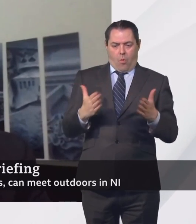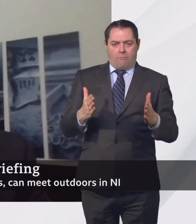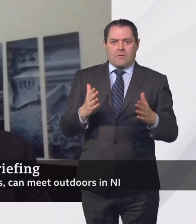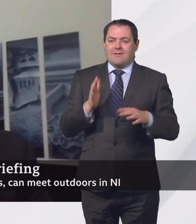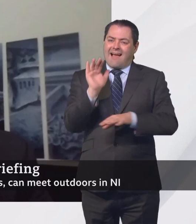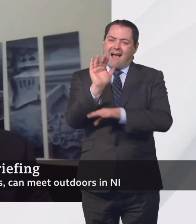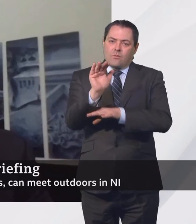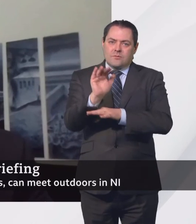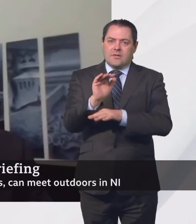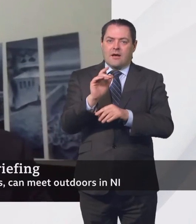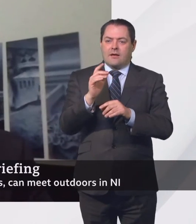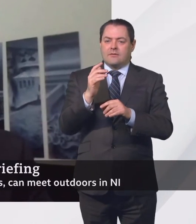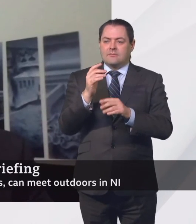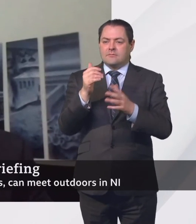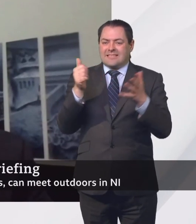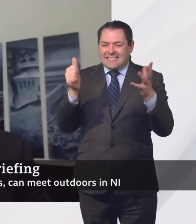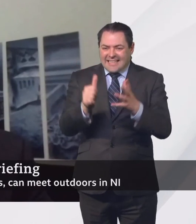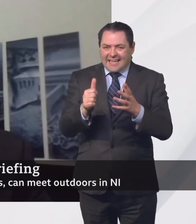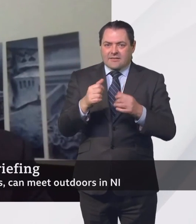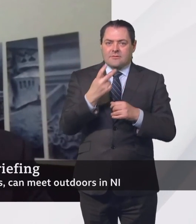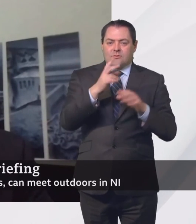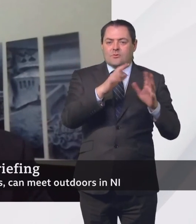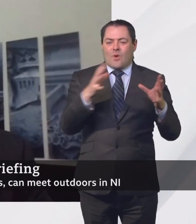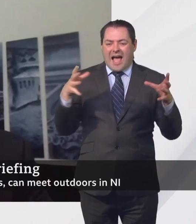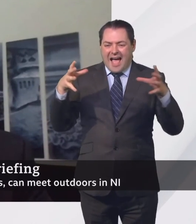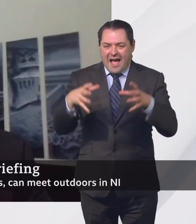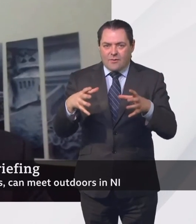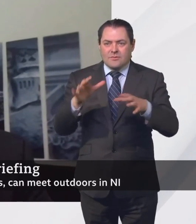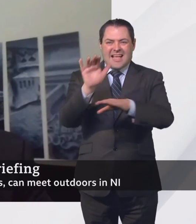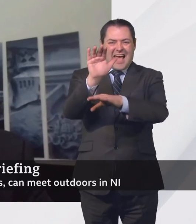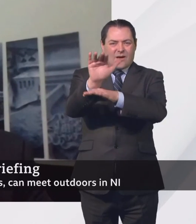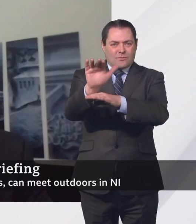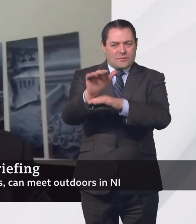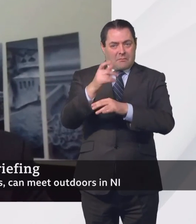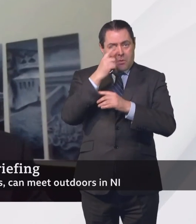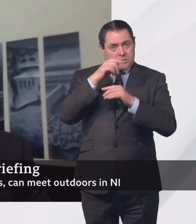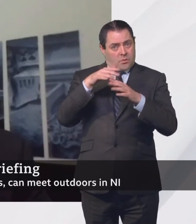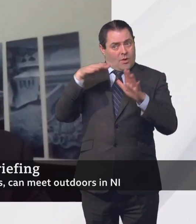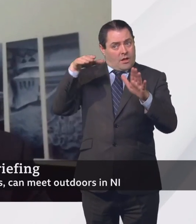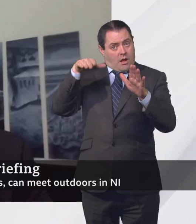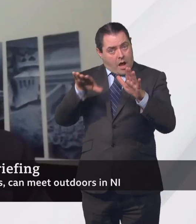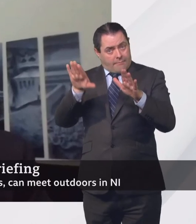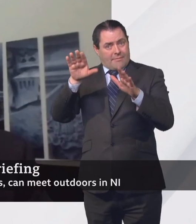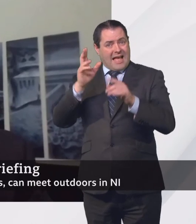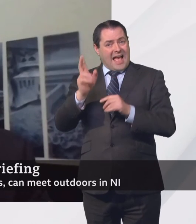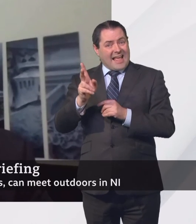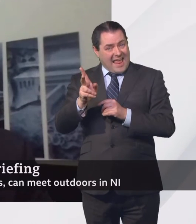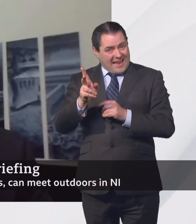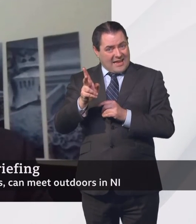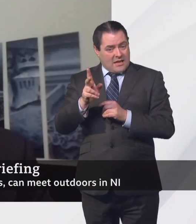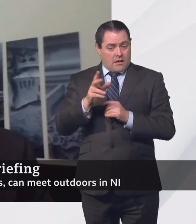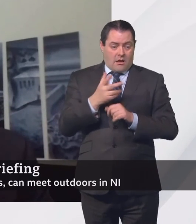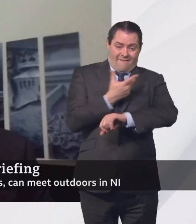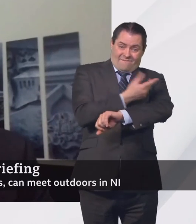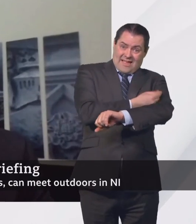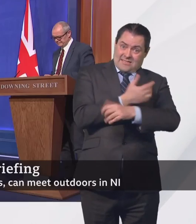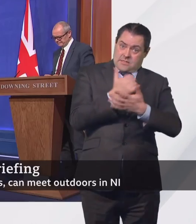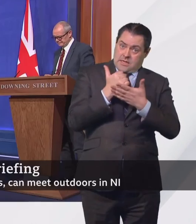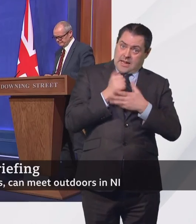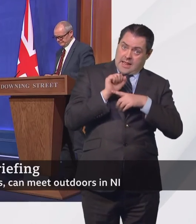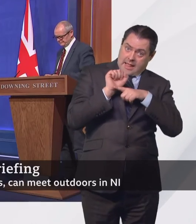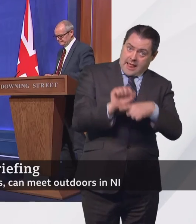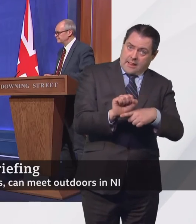numbers of cases? And how well at this point do you think we are protected by the vaccination programme as a country?